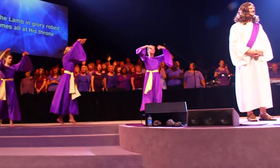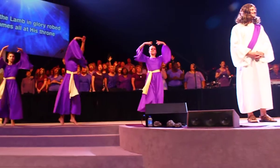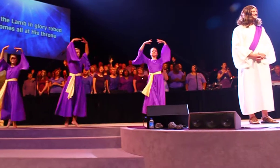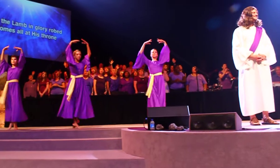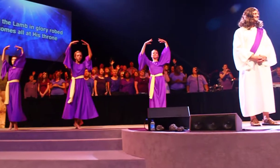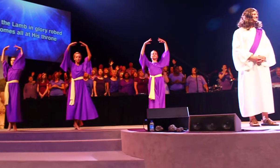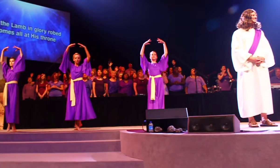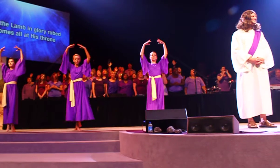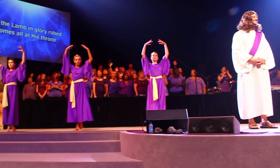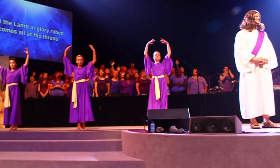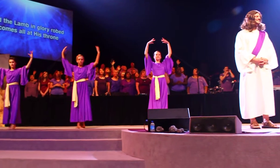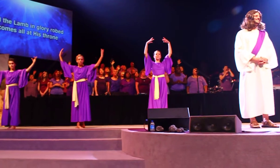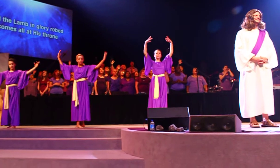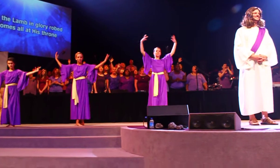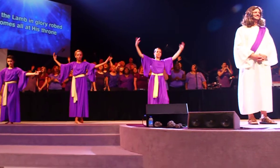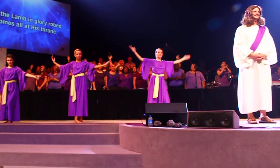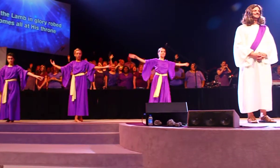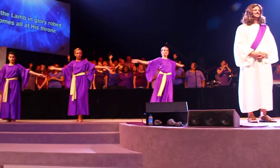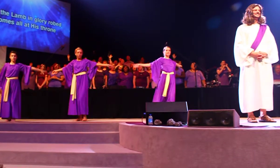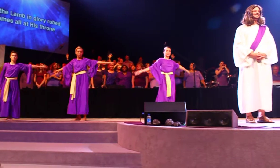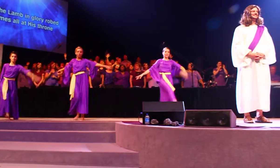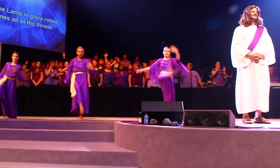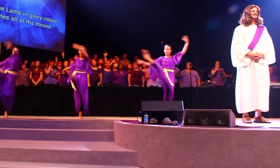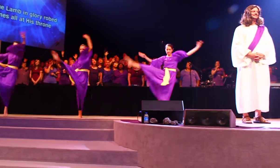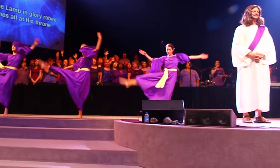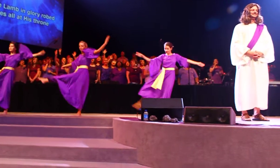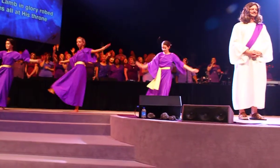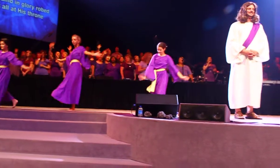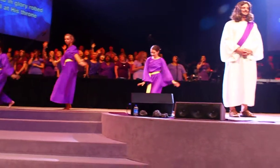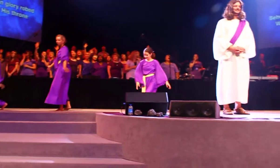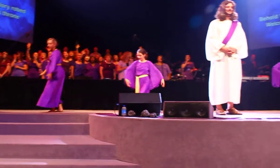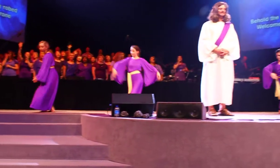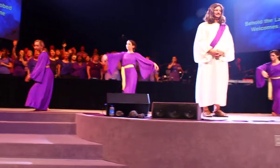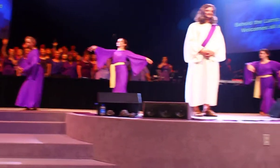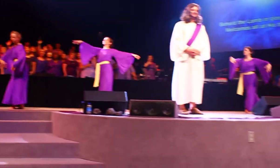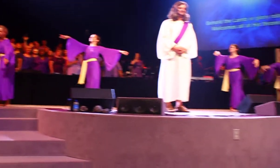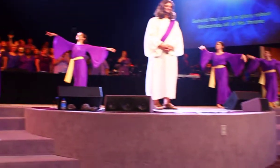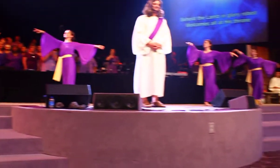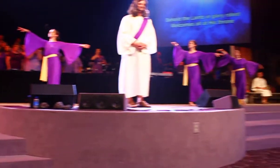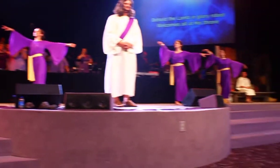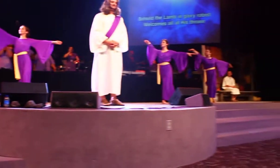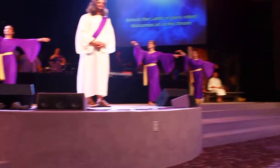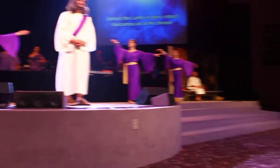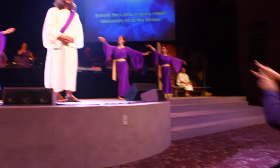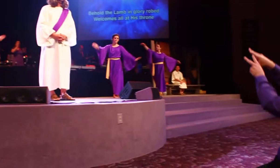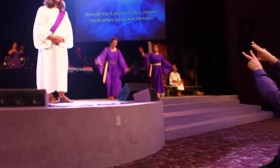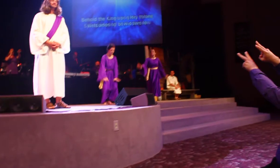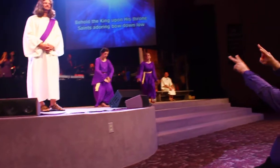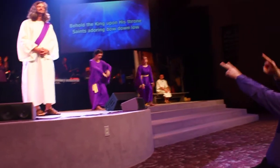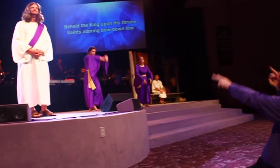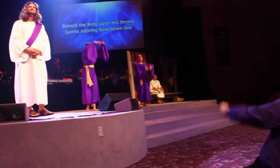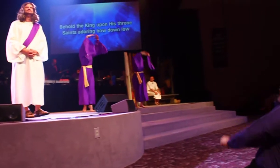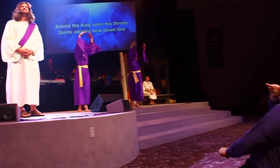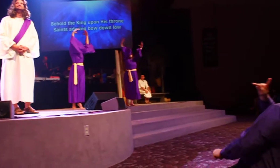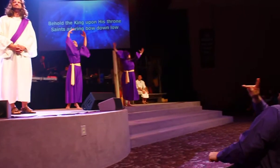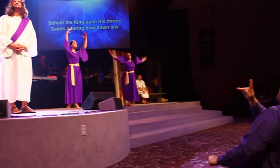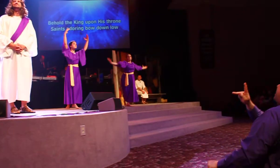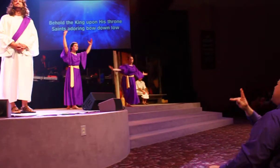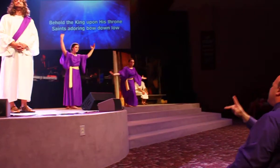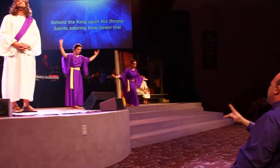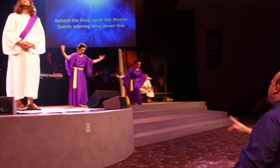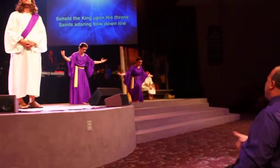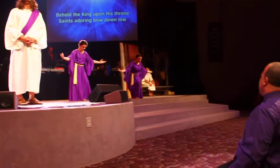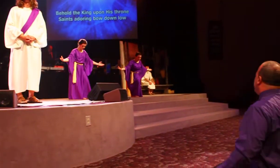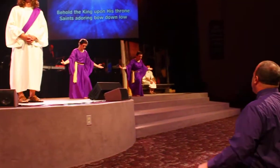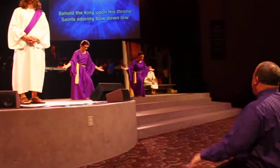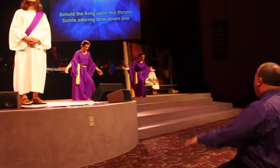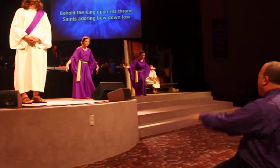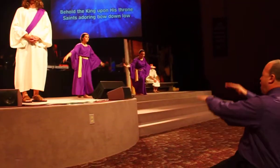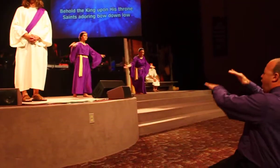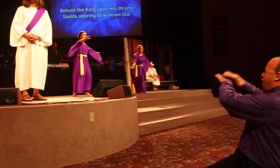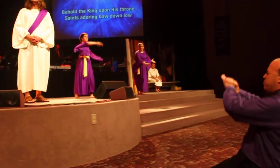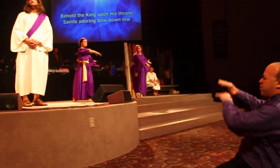upon